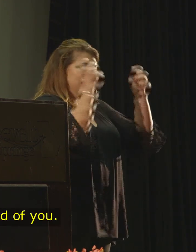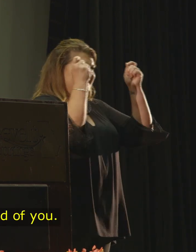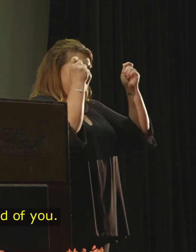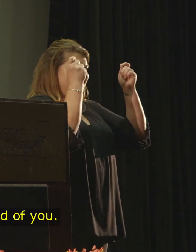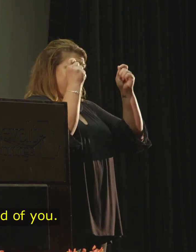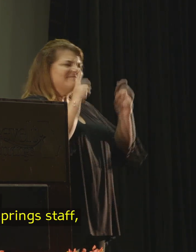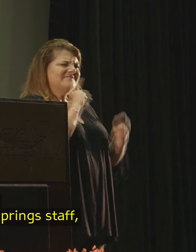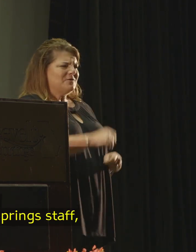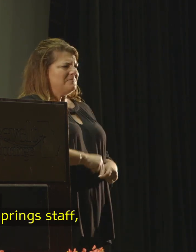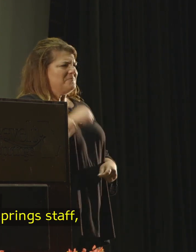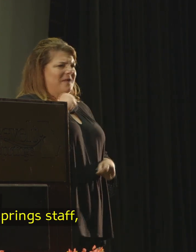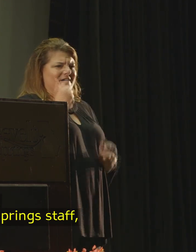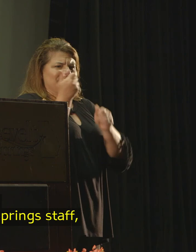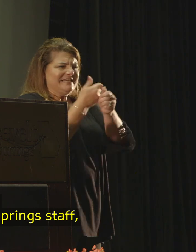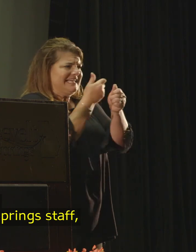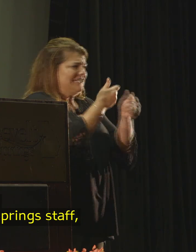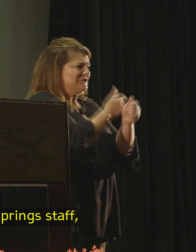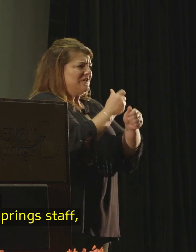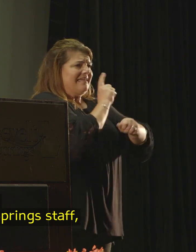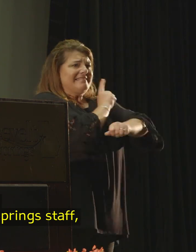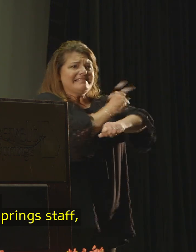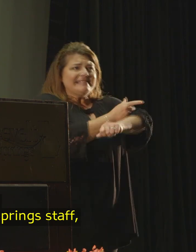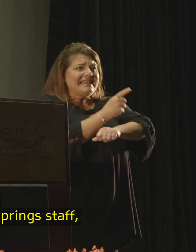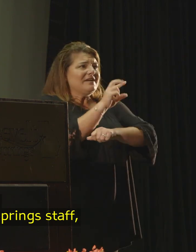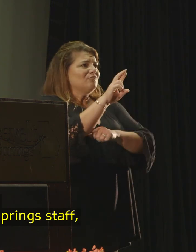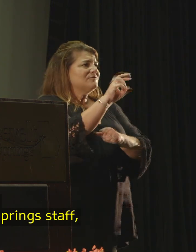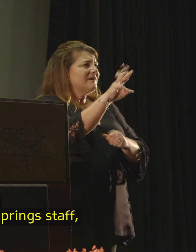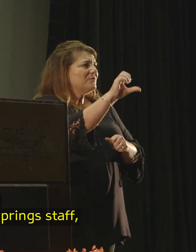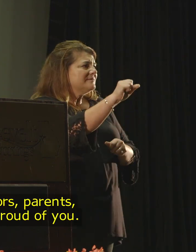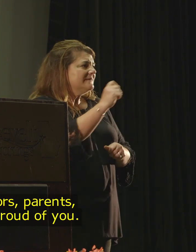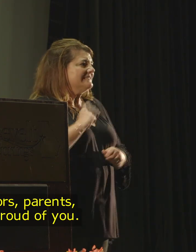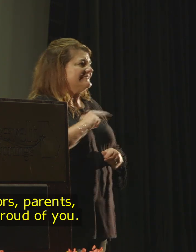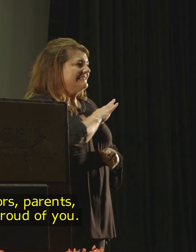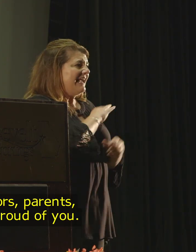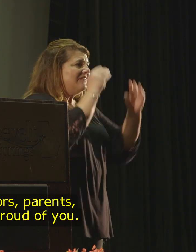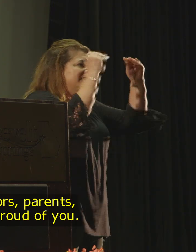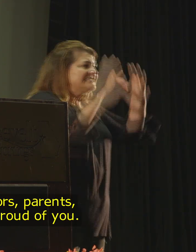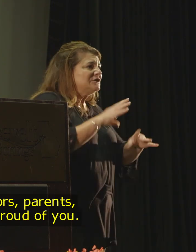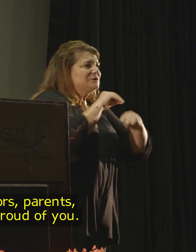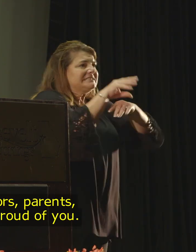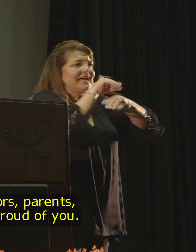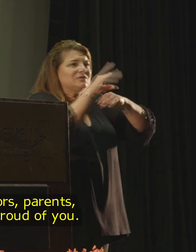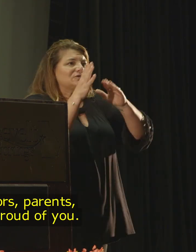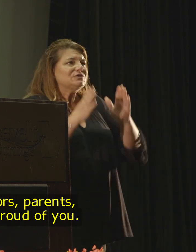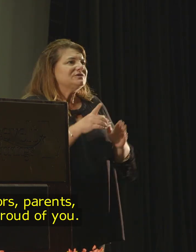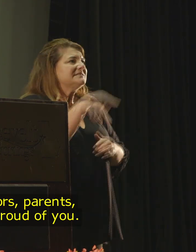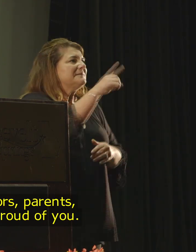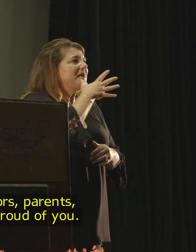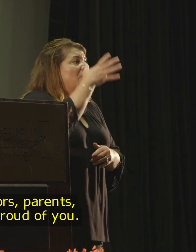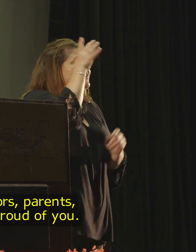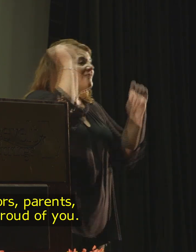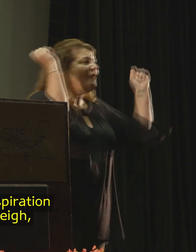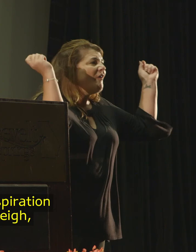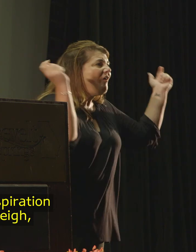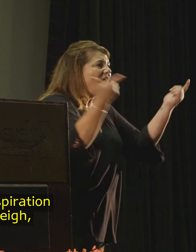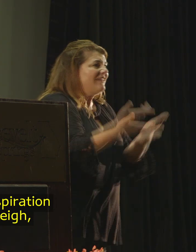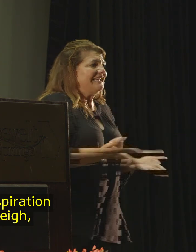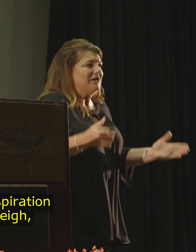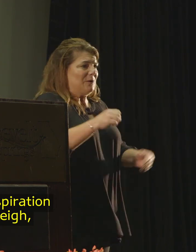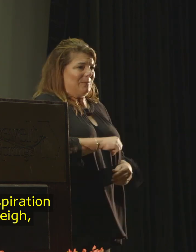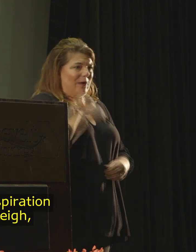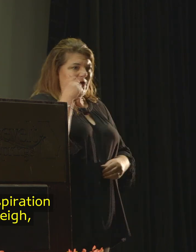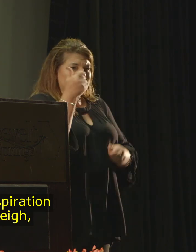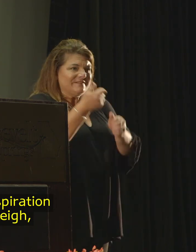I'm very proud of you. Lee, Roosevelt Warm Springs, staff, teachers, counselors, parents, everyone is very proud of you. You are an